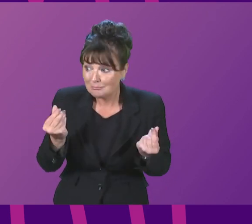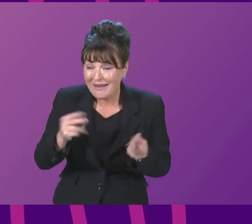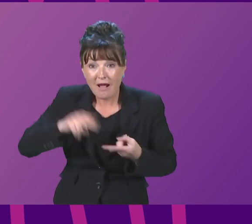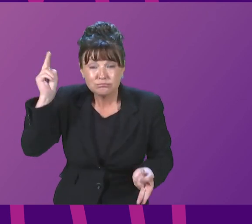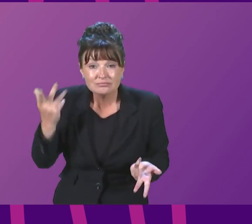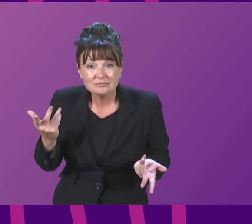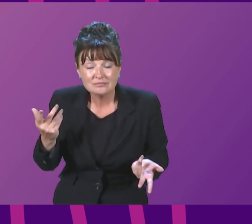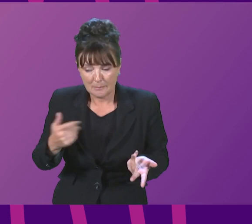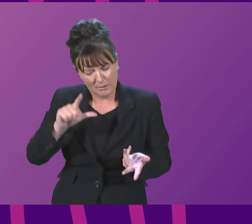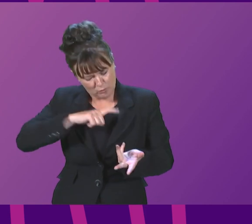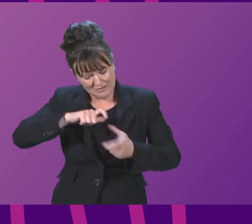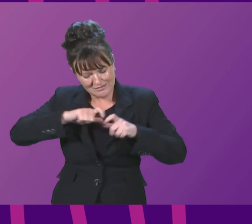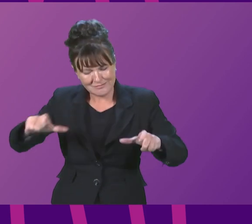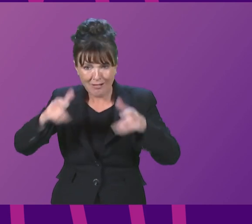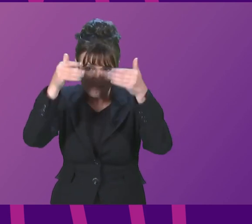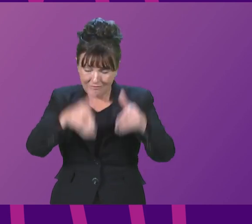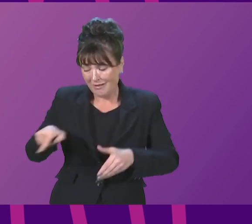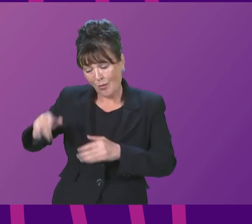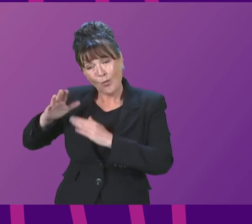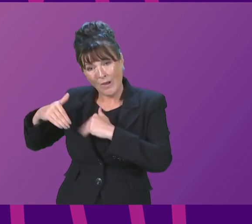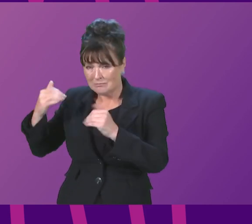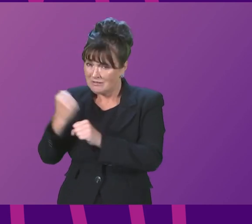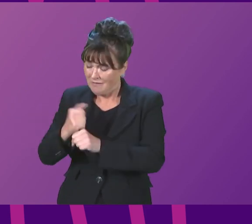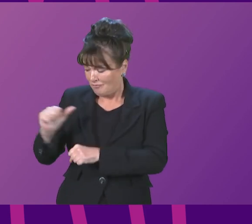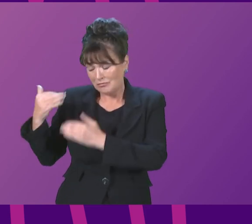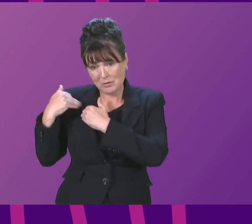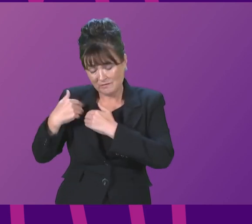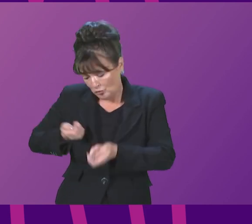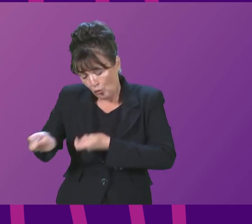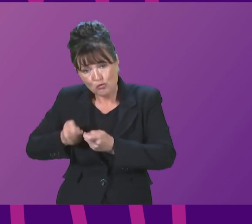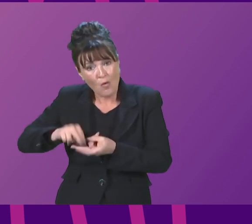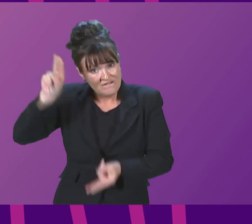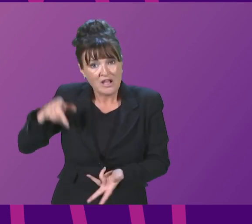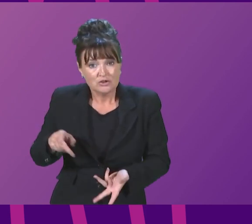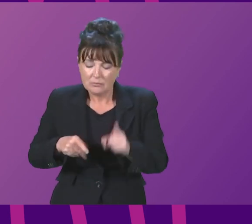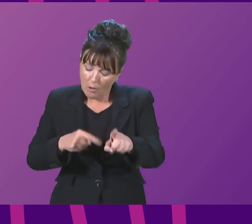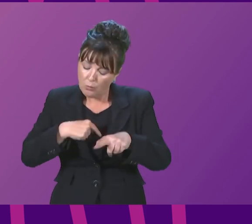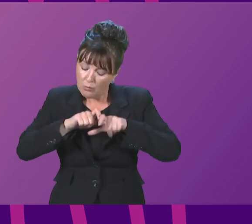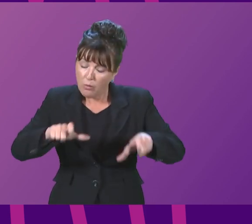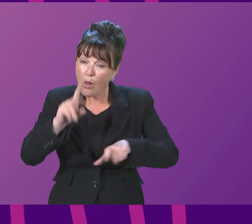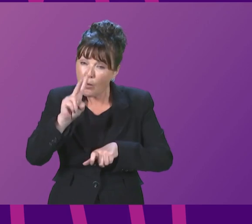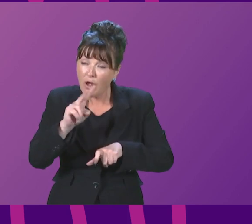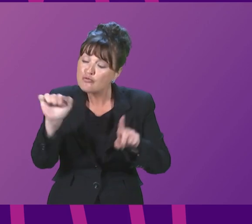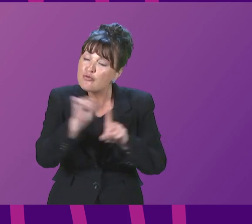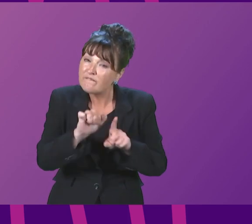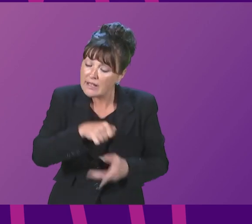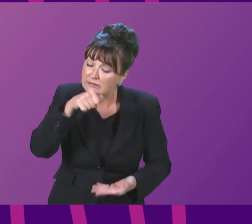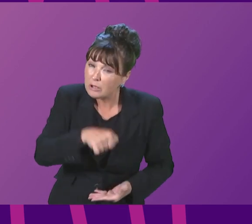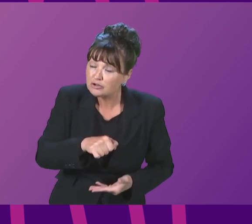focus on making sure the ferries now are completed on the revised budget and on the revised timeline.